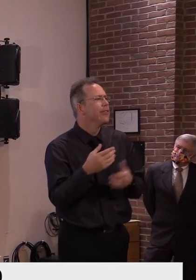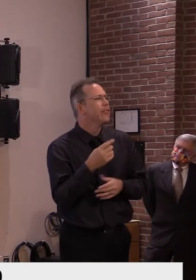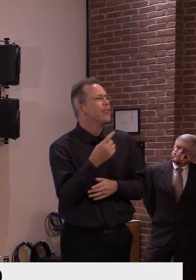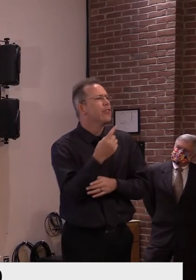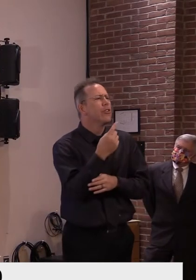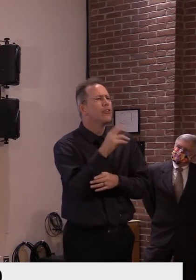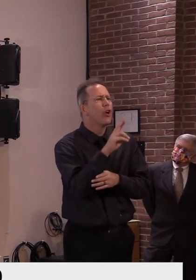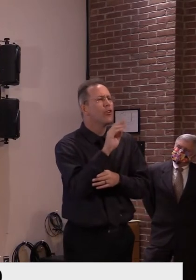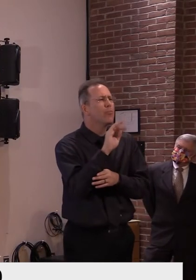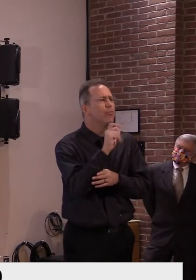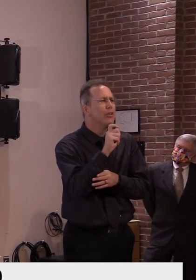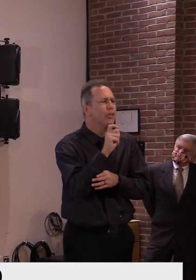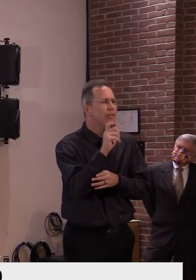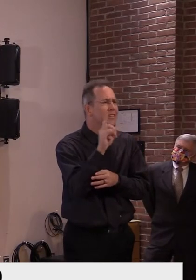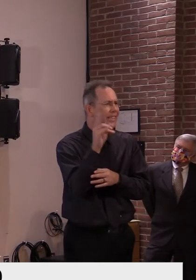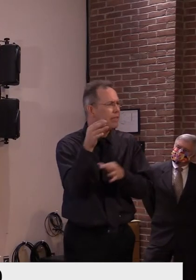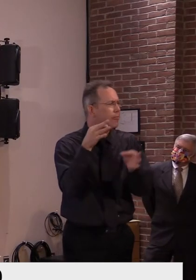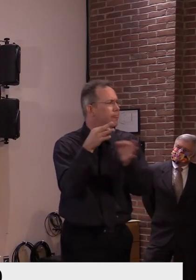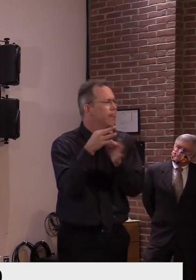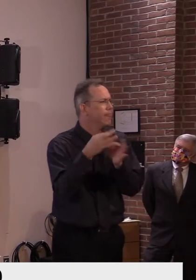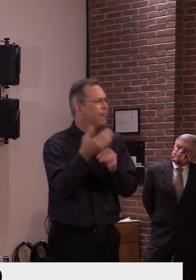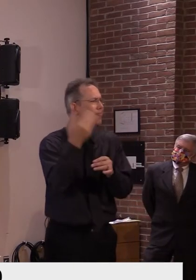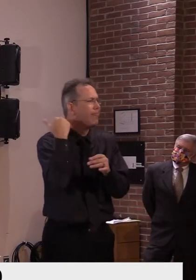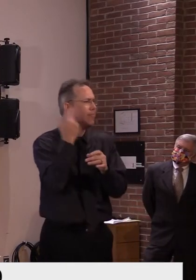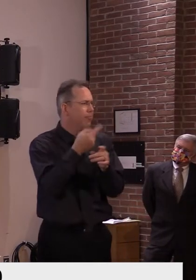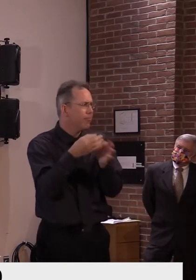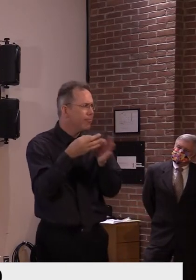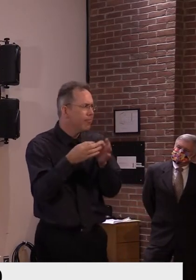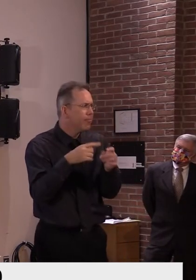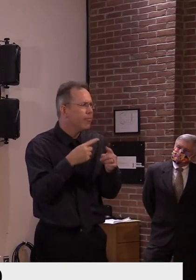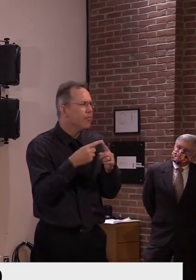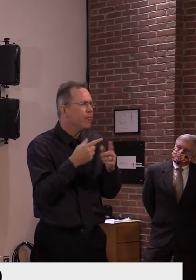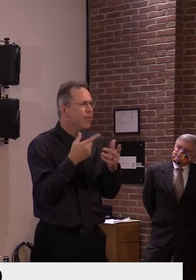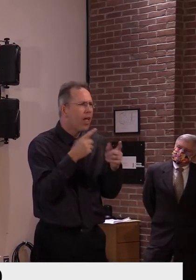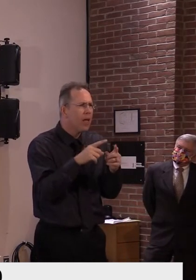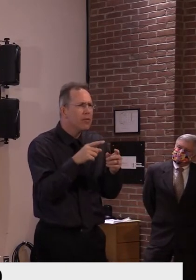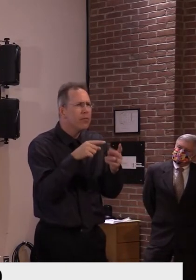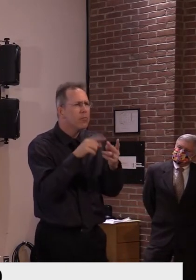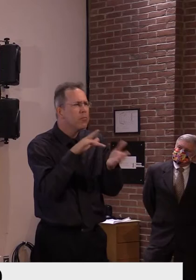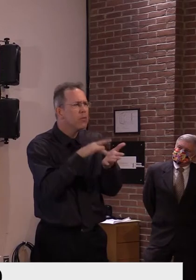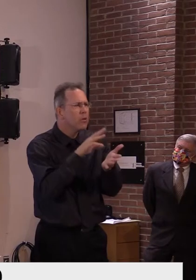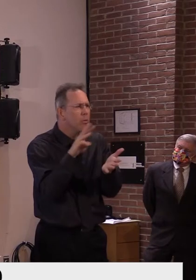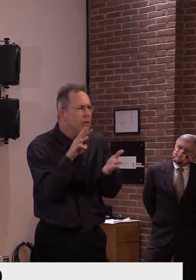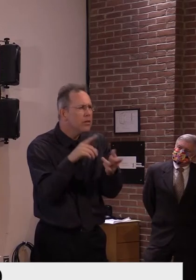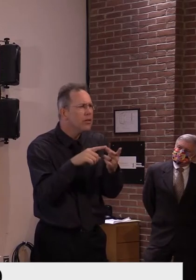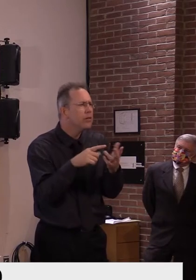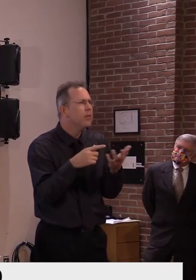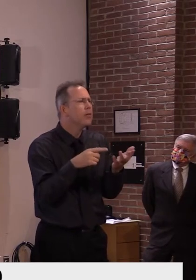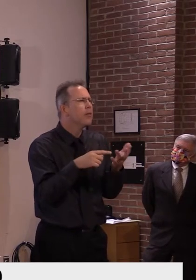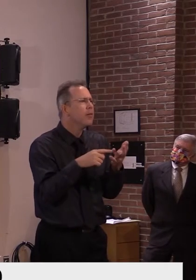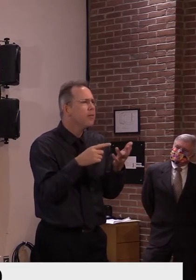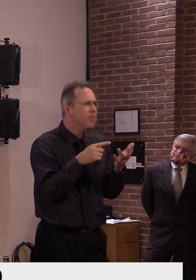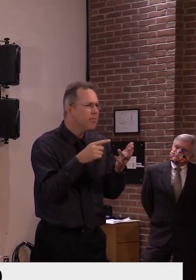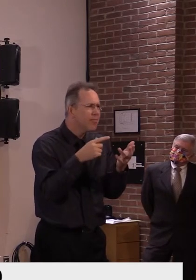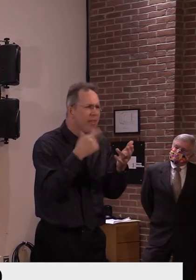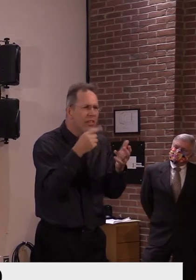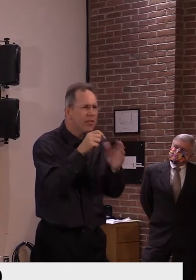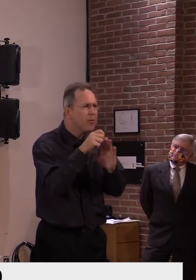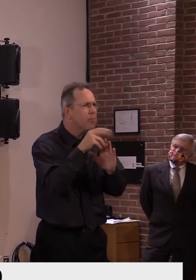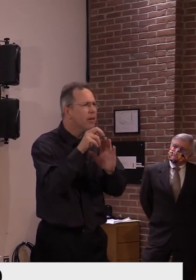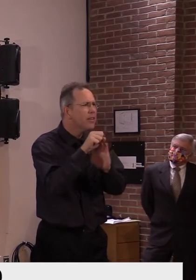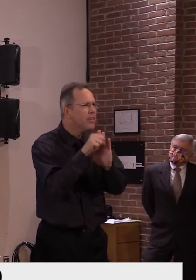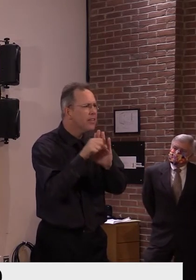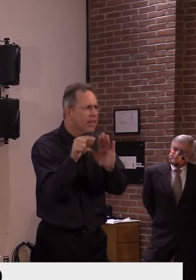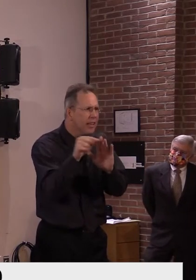and plain states that were having particular problems. Now the state of Vermont, of course, has very specific guidance in